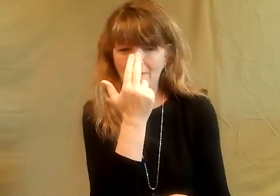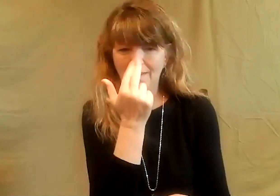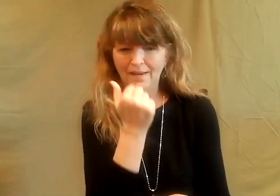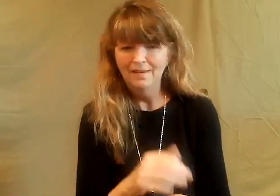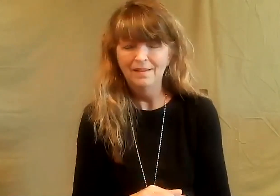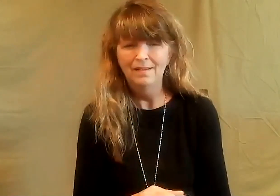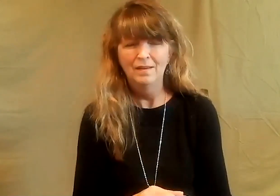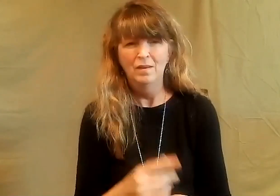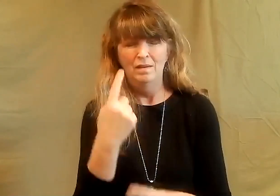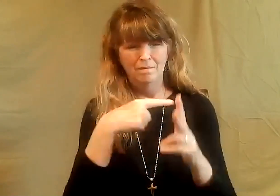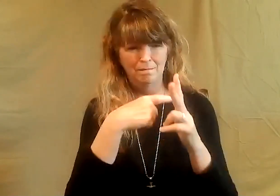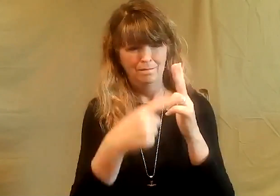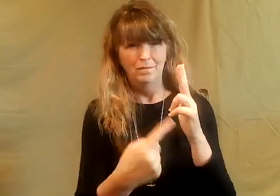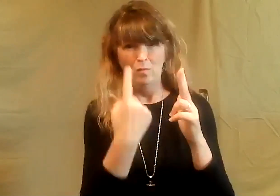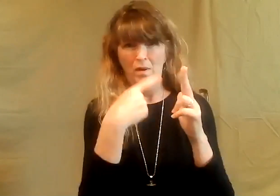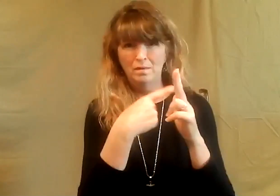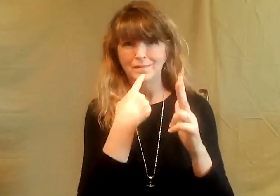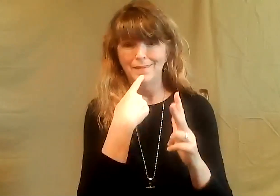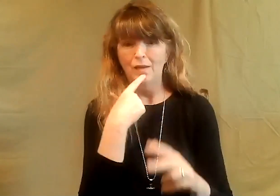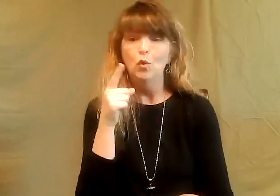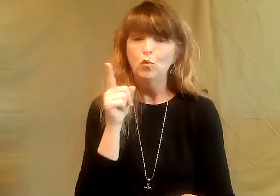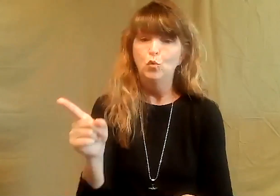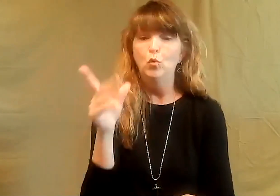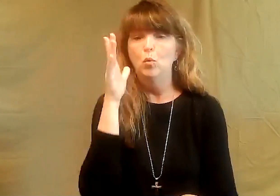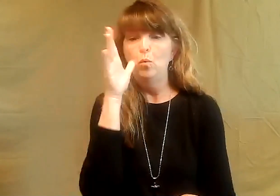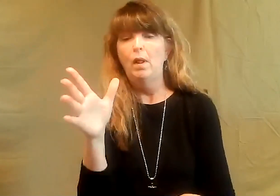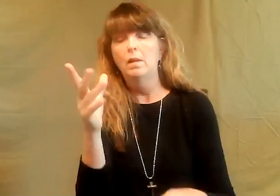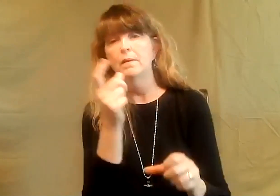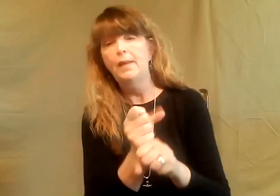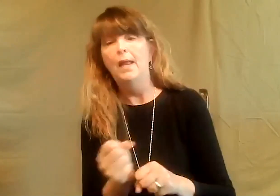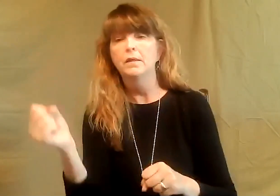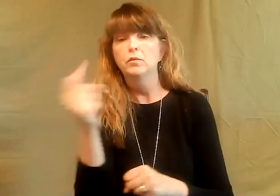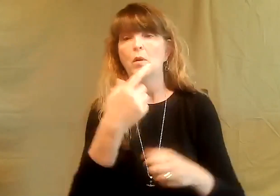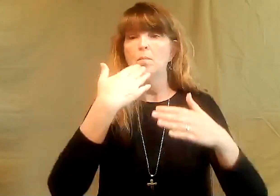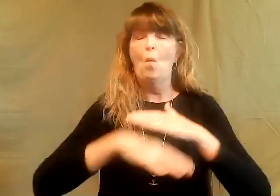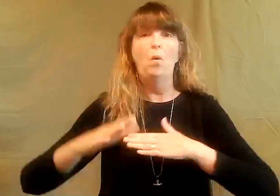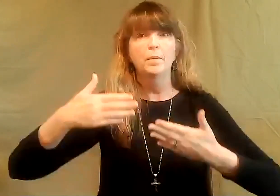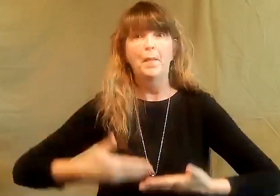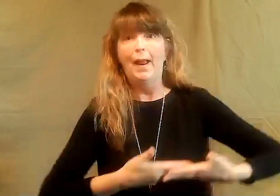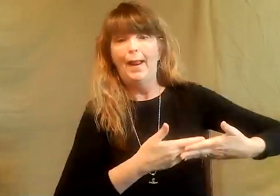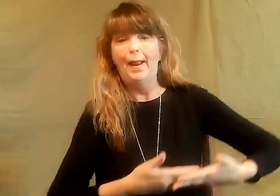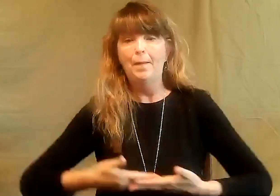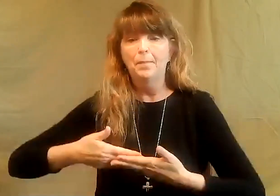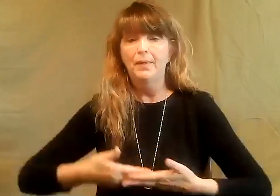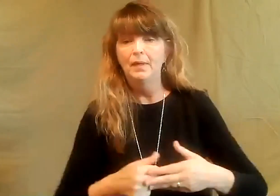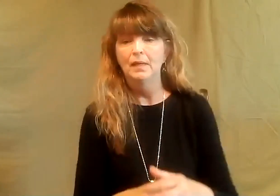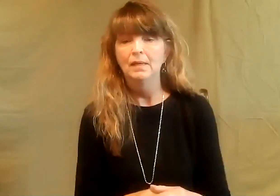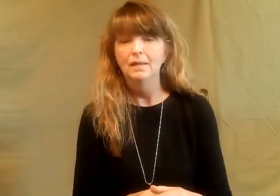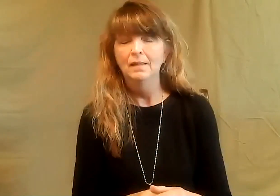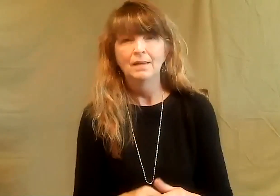and sarah thought it was pretty humorous then one of those angels said well next year you're going to be born a